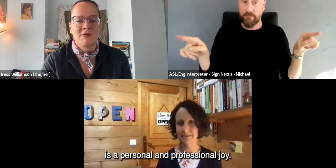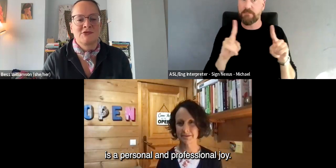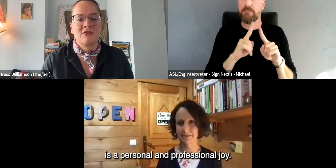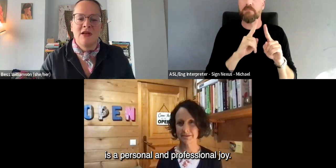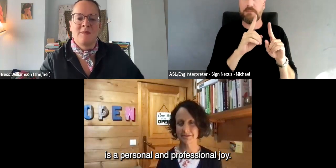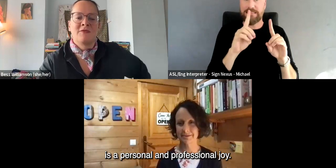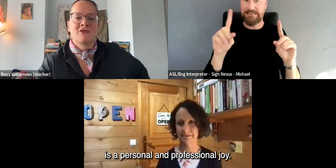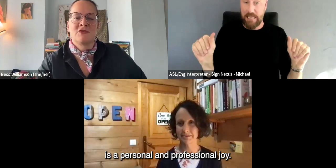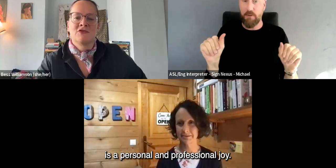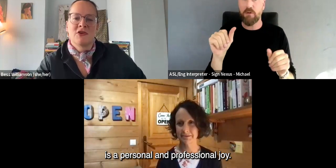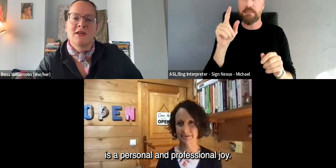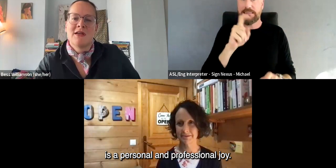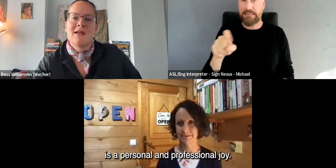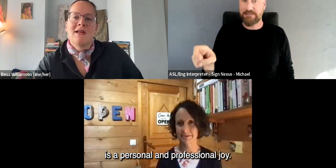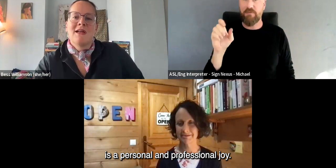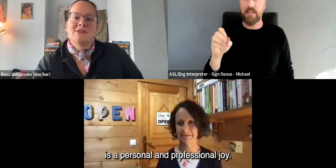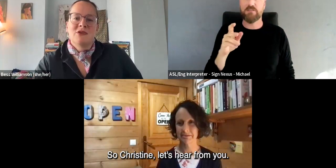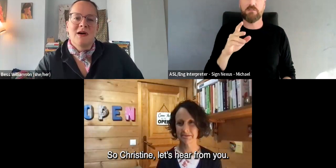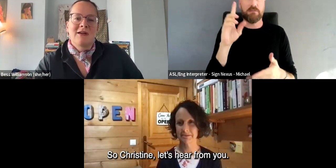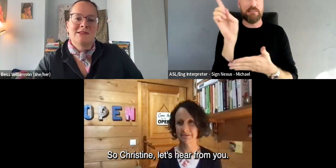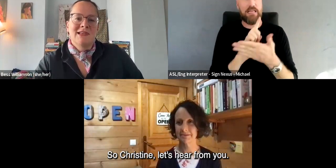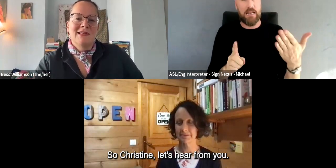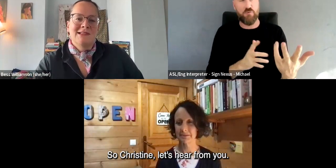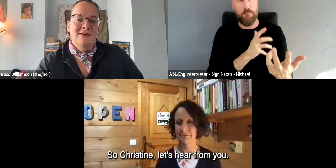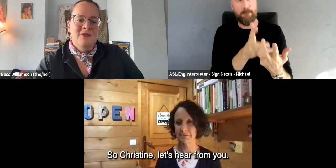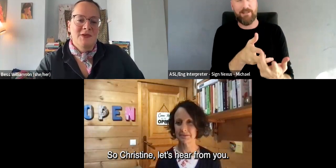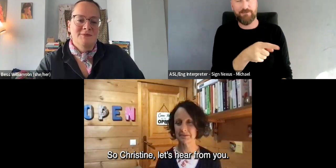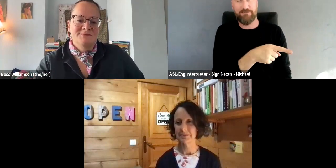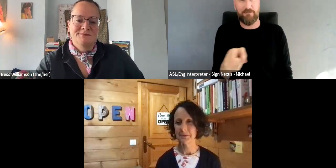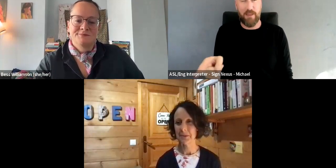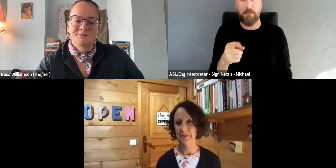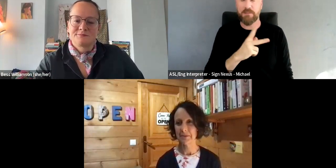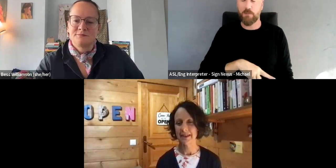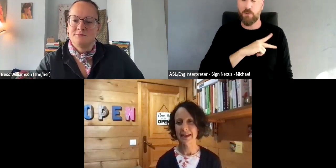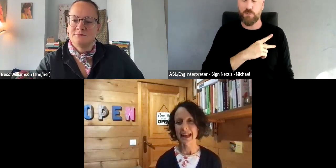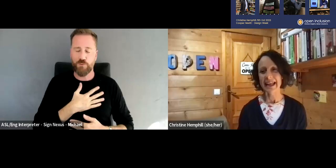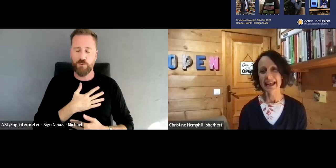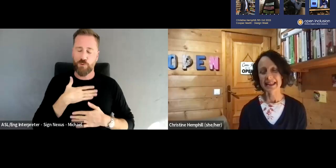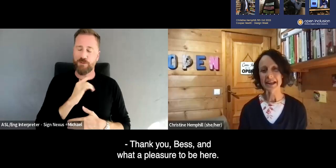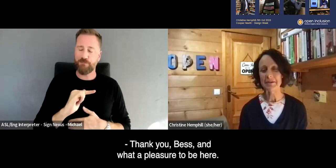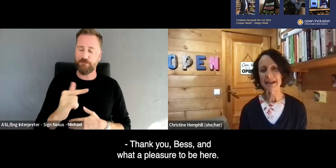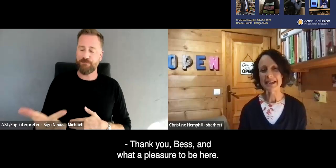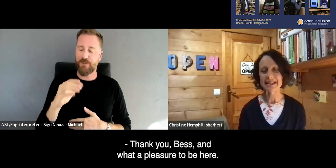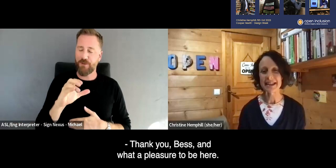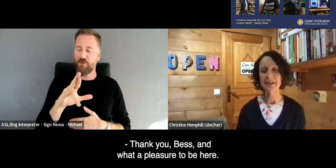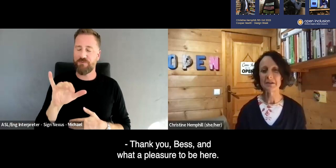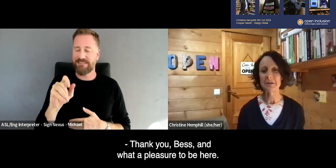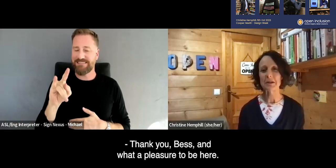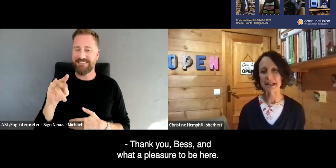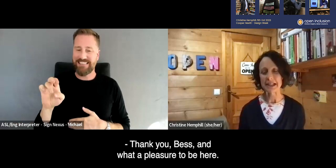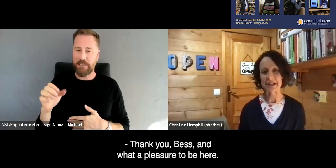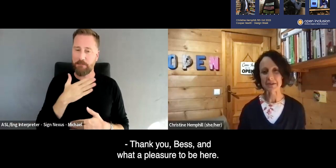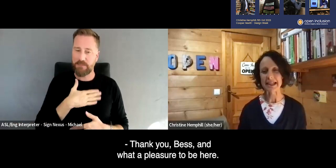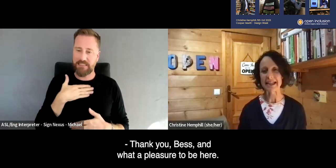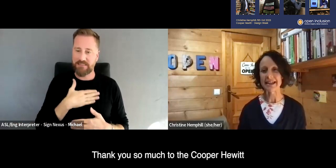is a personal and professional joy. So Christine, let's hear from you. Thank you, Bess, and